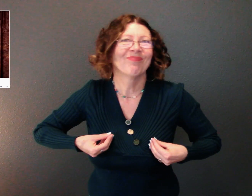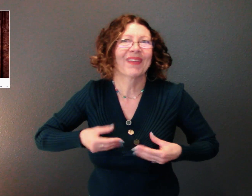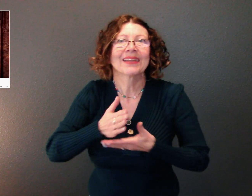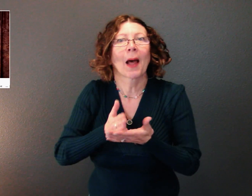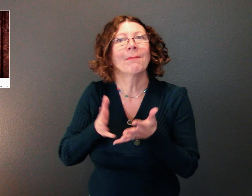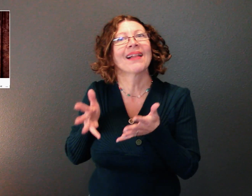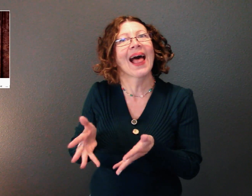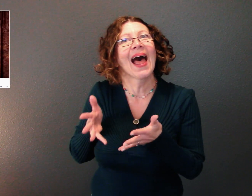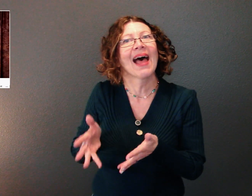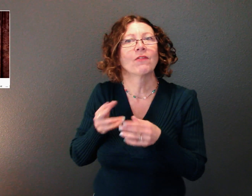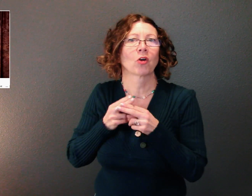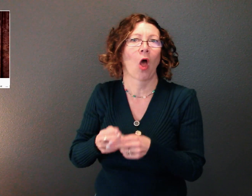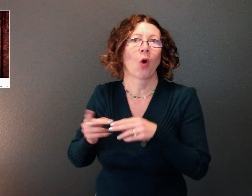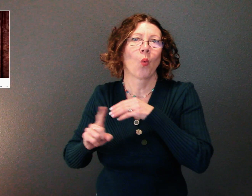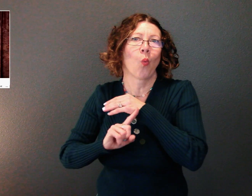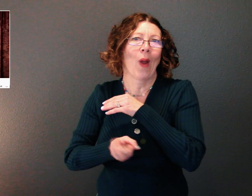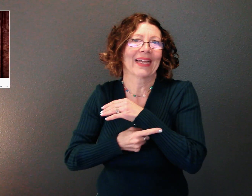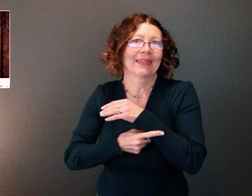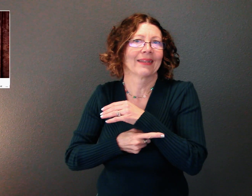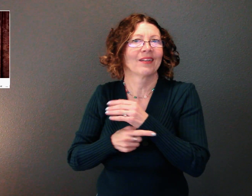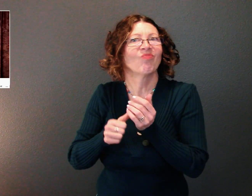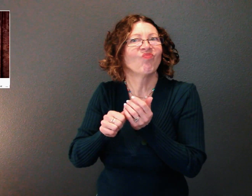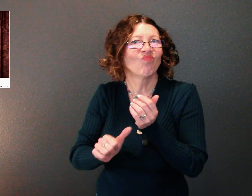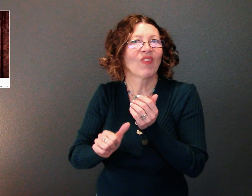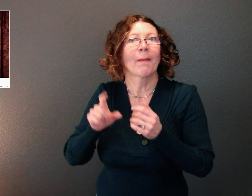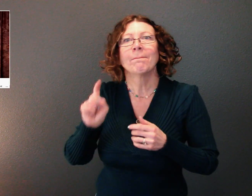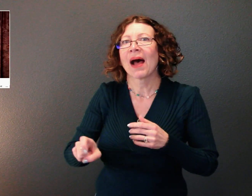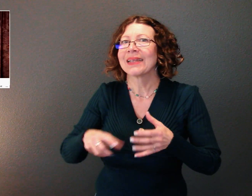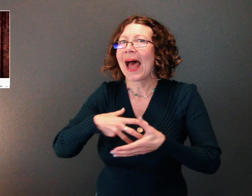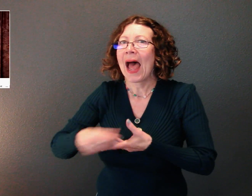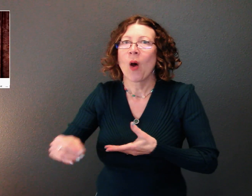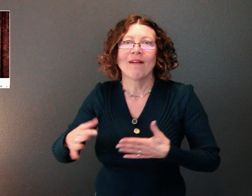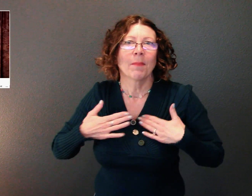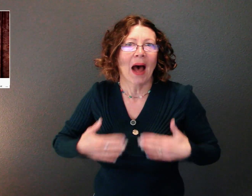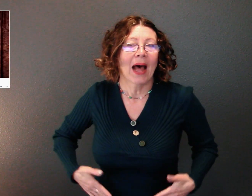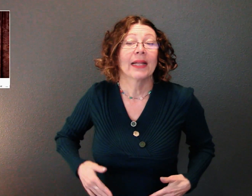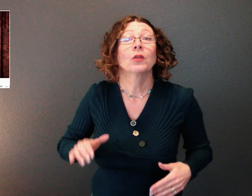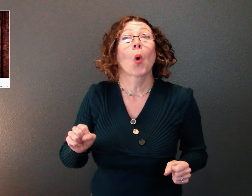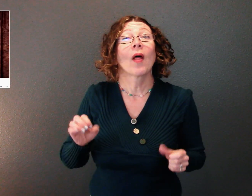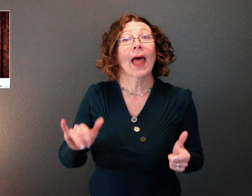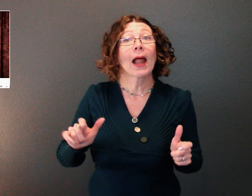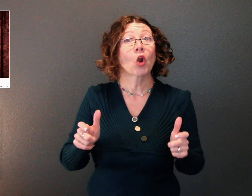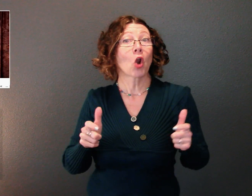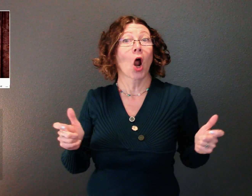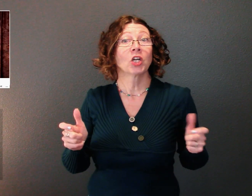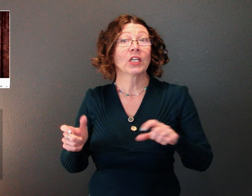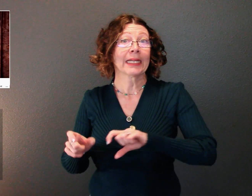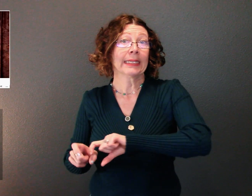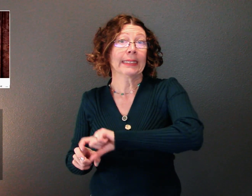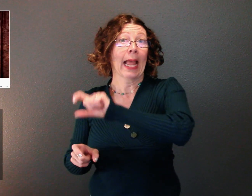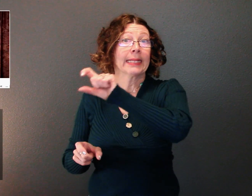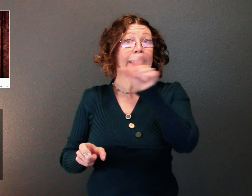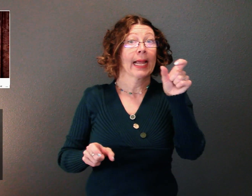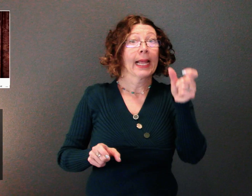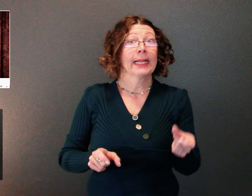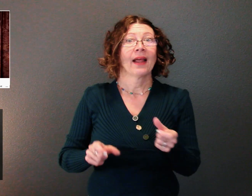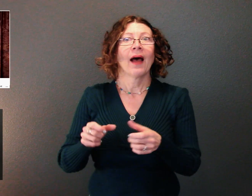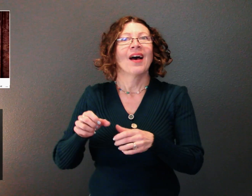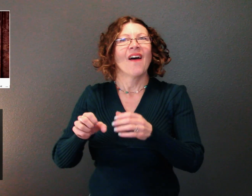that remains is considered a waste product and it must pass out of your body. In the large intestines feces spends